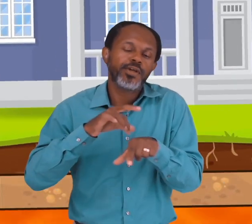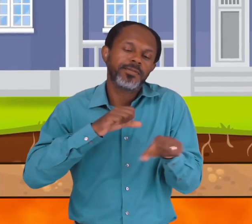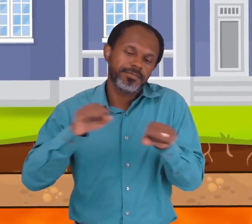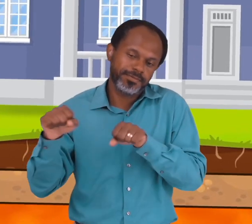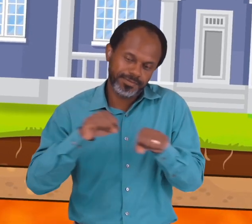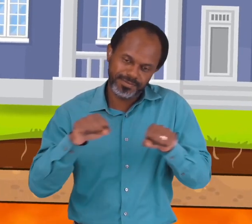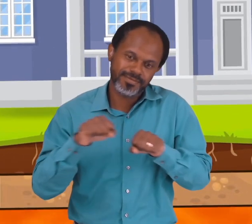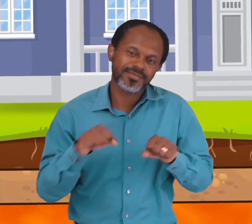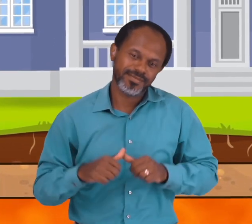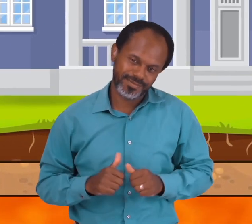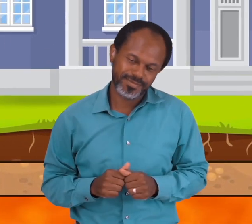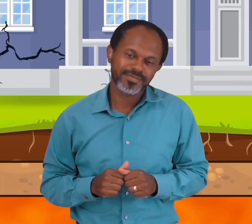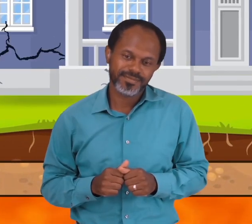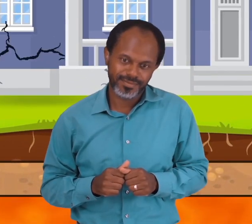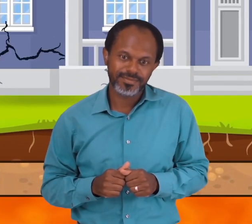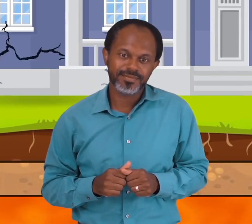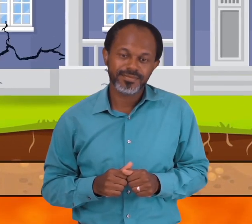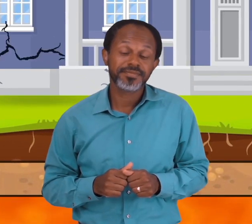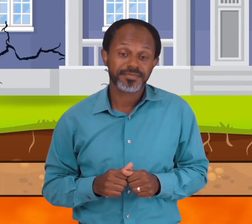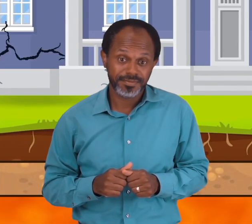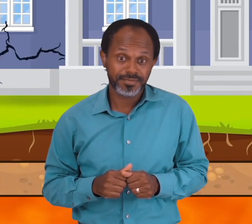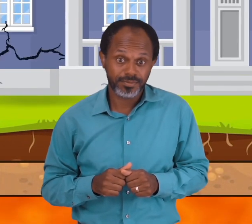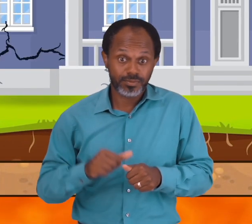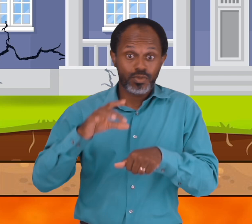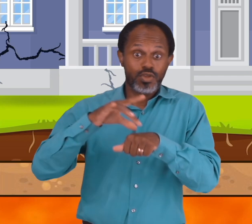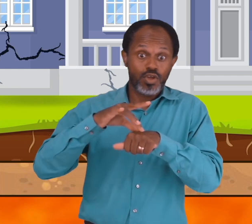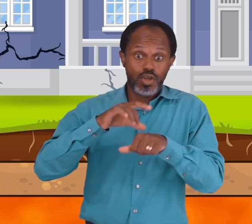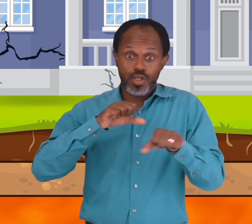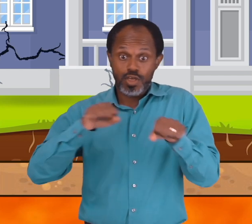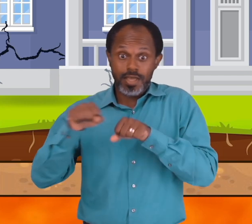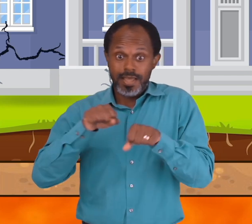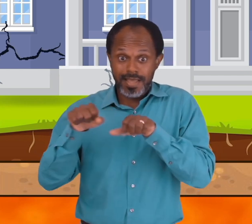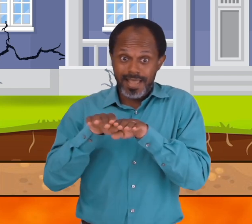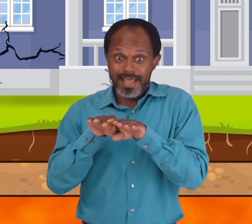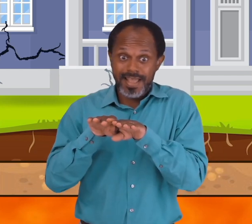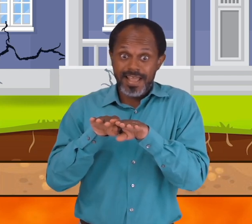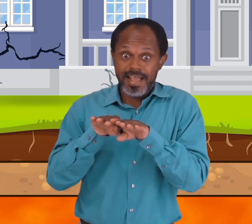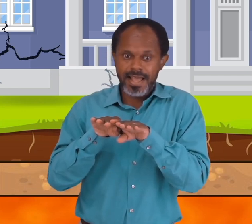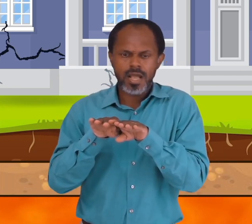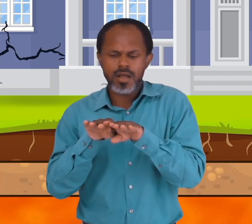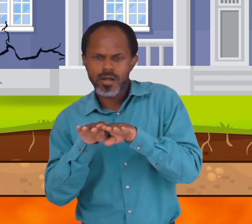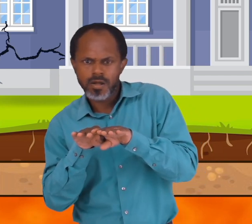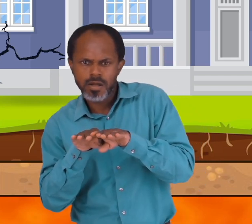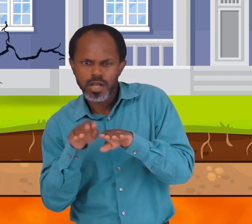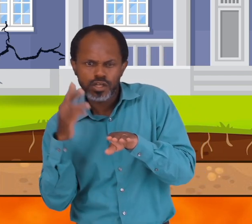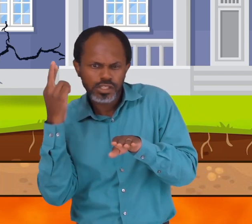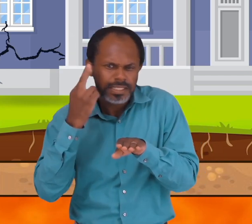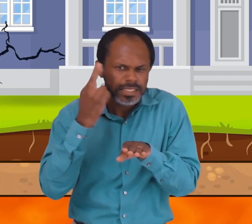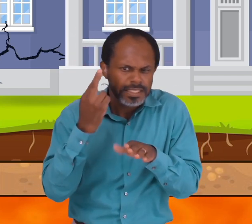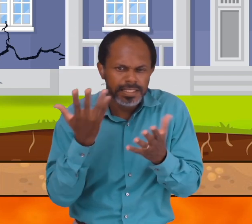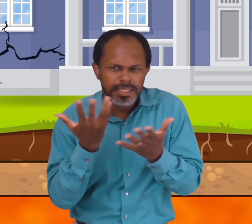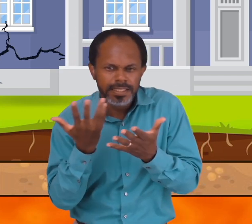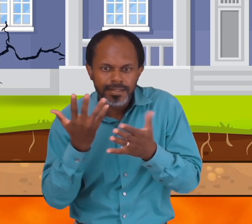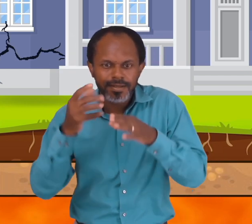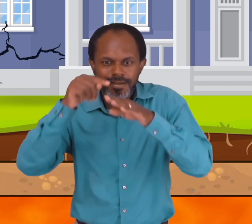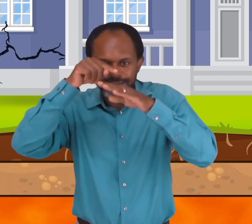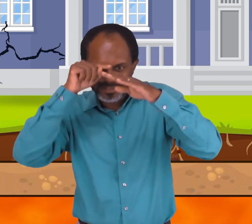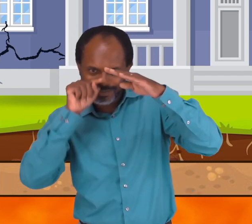So basically, an earthquake is caused by the shifting and sliding of tectonic plates on the Earth's upper mantle and